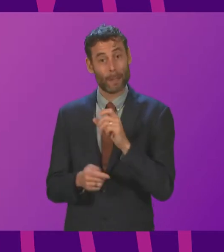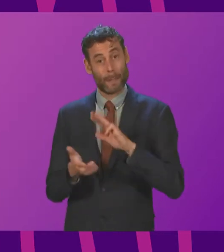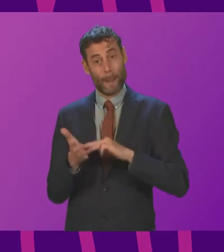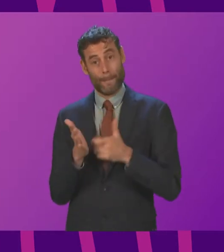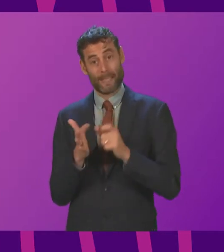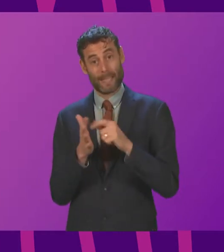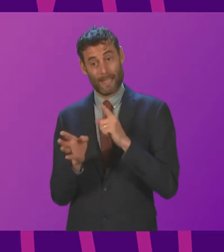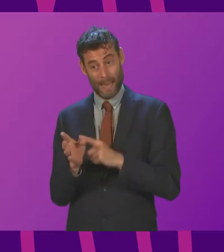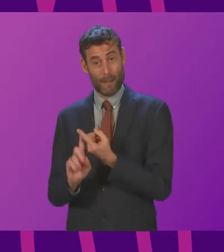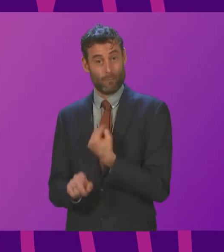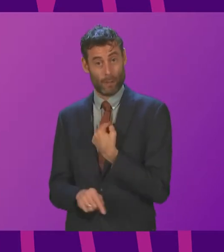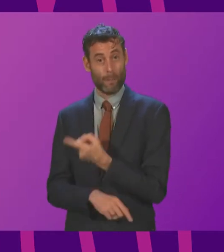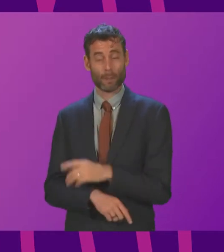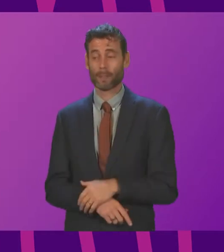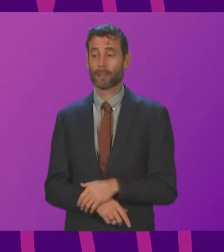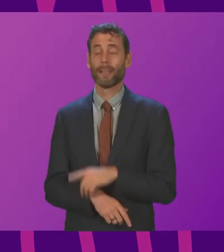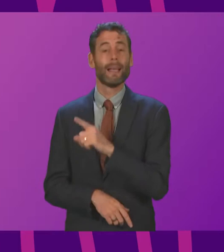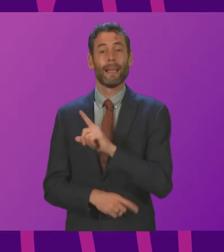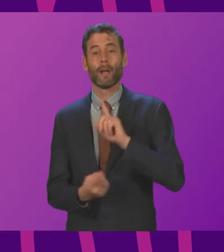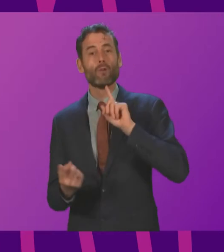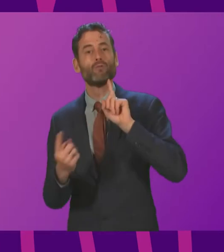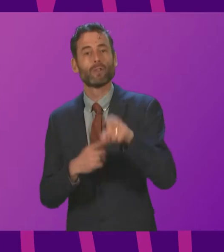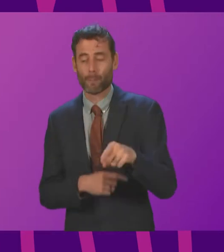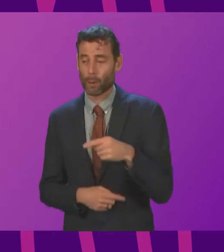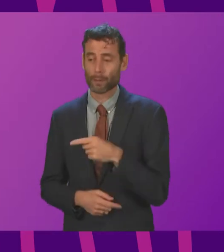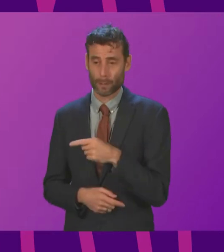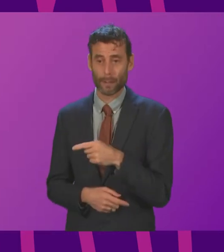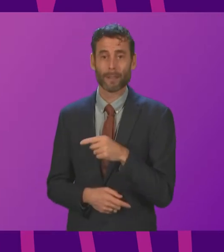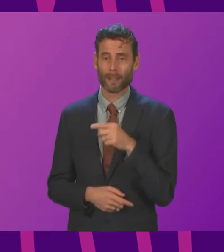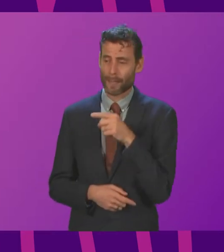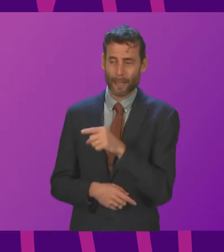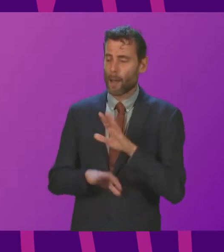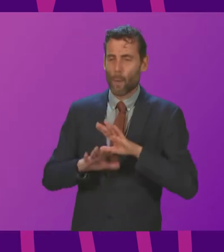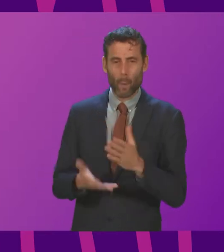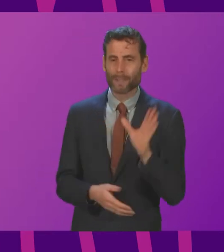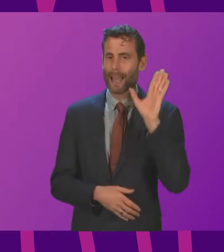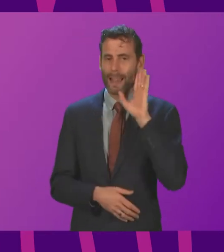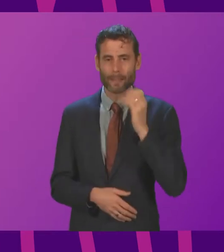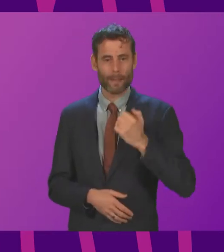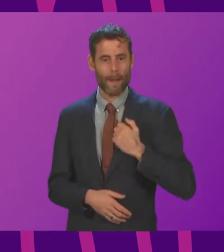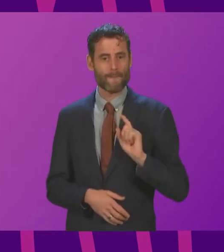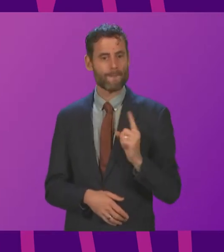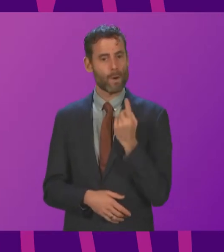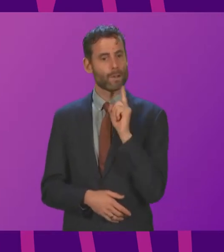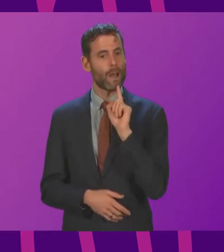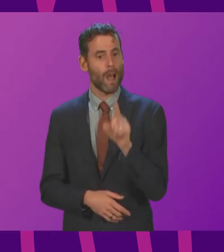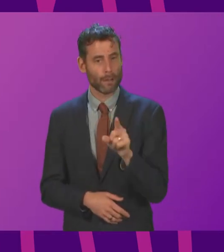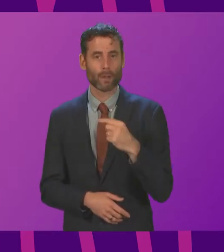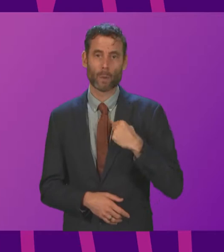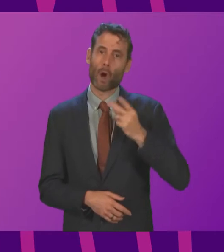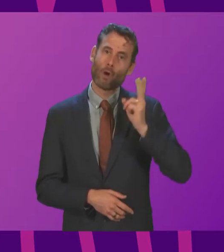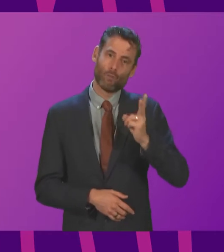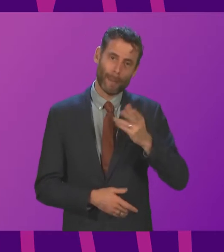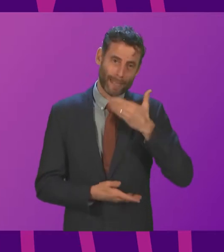in his haste to jump up and ask a supplementary question Finlay Carson was clearly not listening to my first answer so I will repeat what I